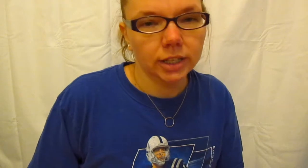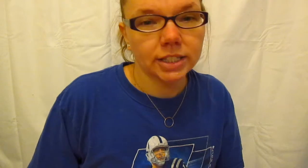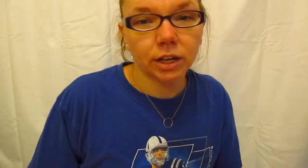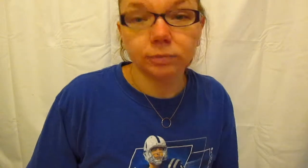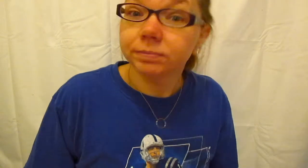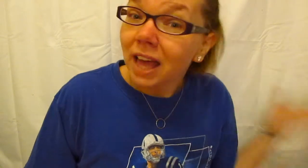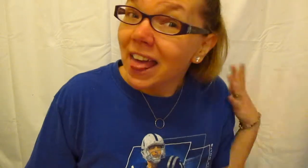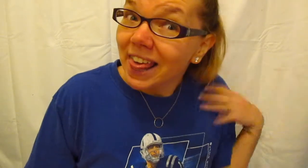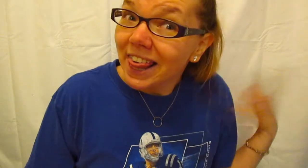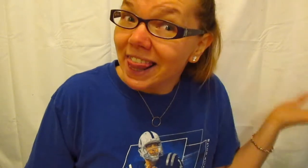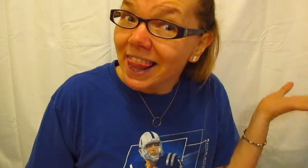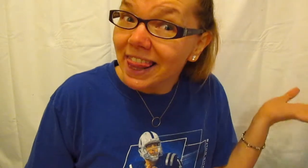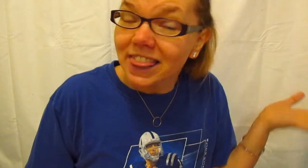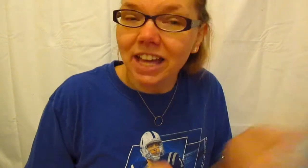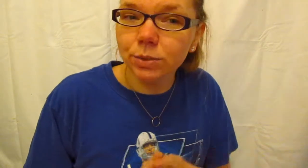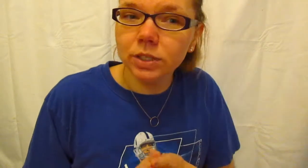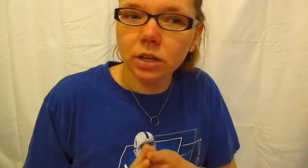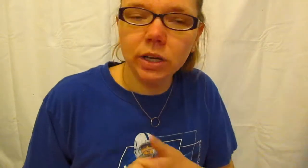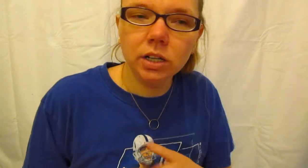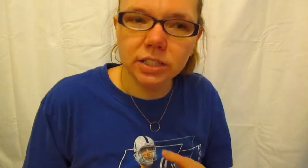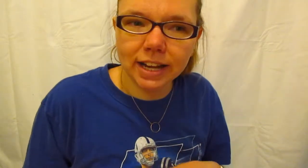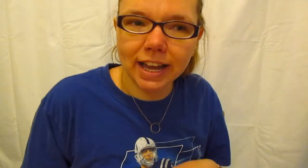So that's what's going on today.